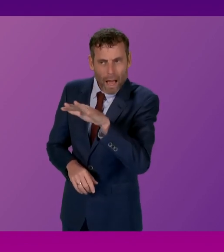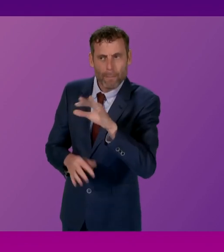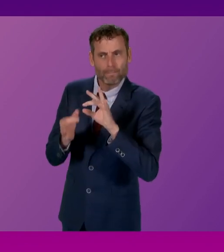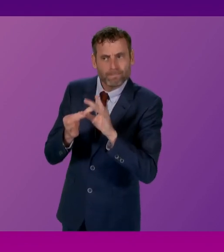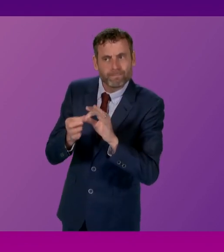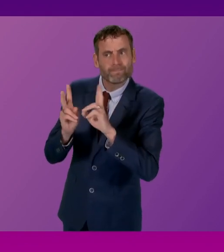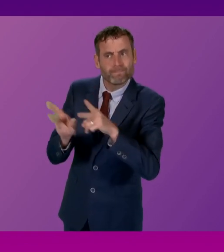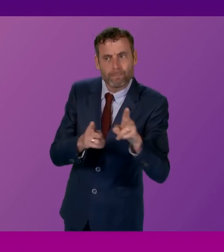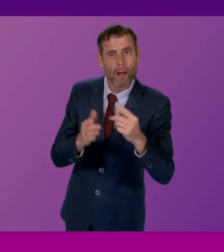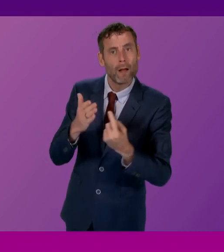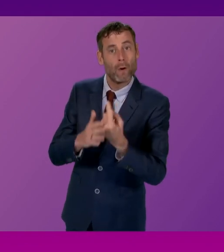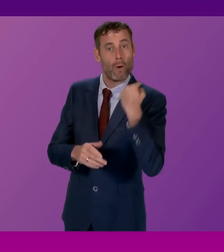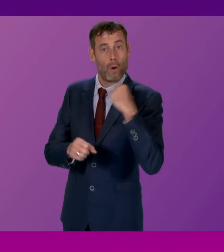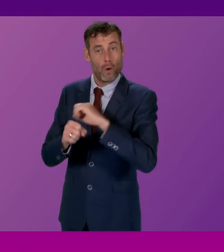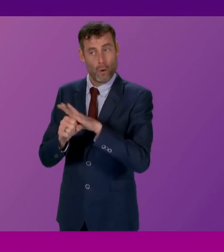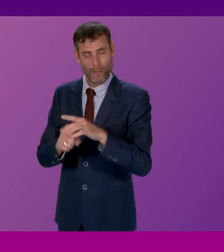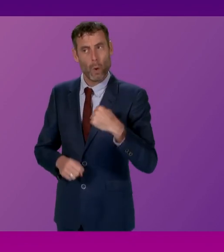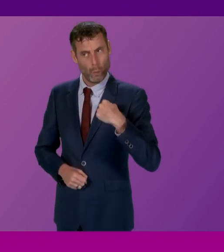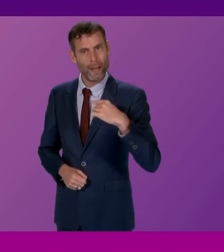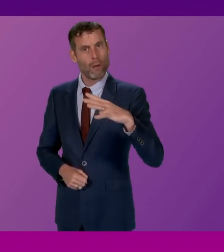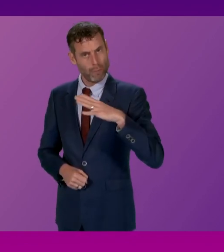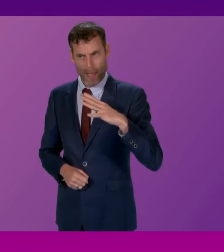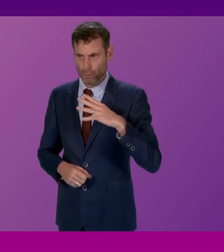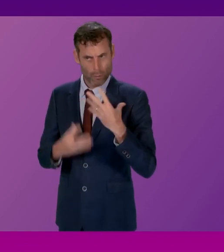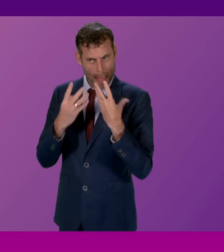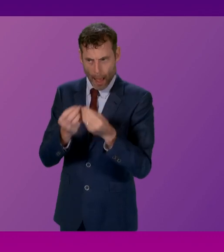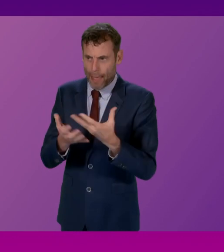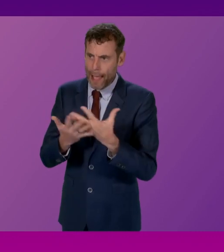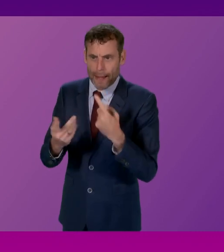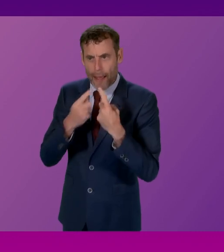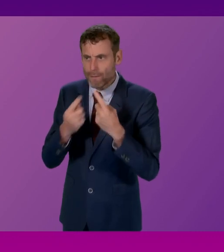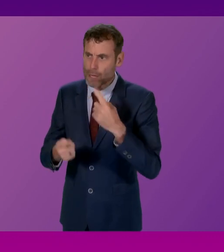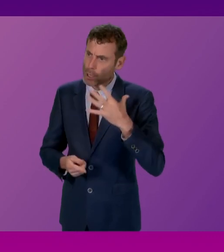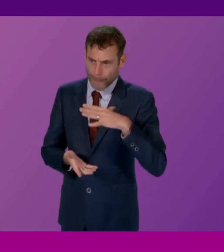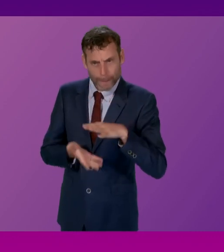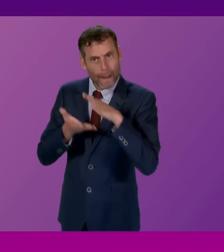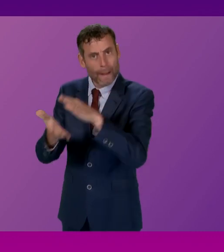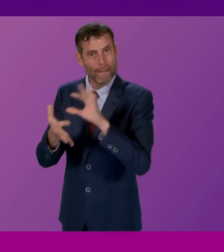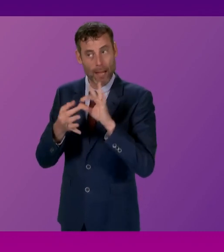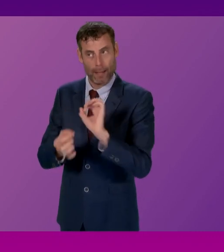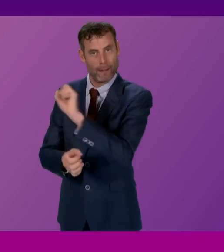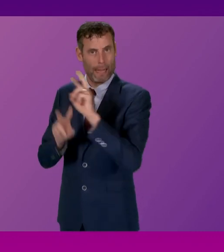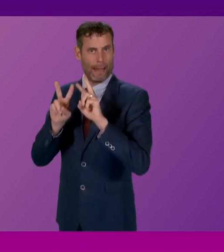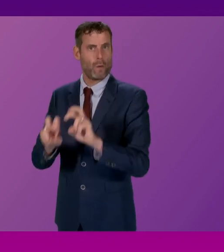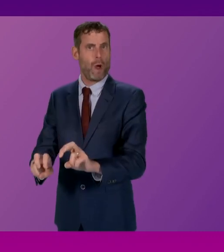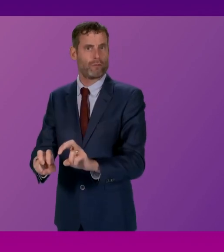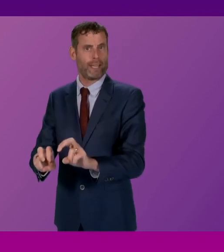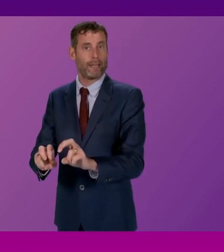cooperate fully with both the UK inquiry and the Scottish public inquiry. In terms of what we have